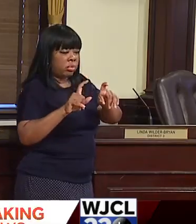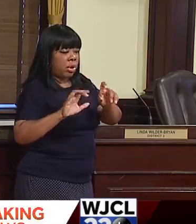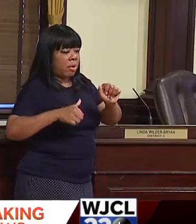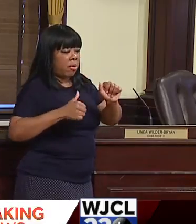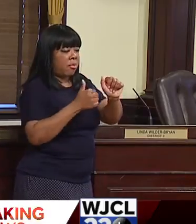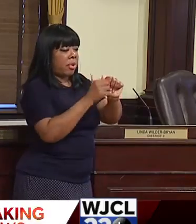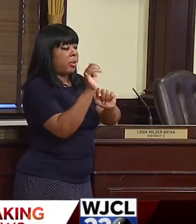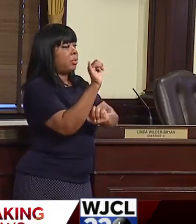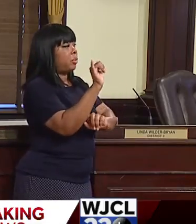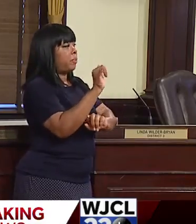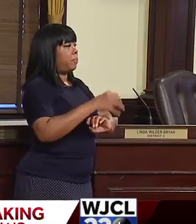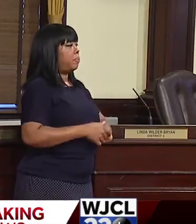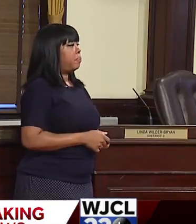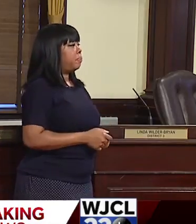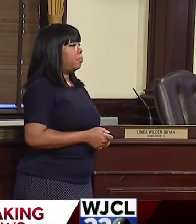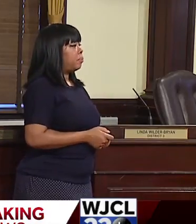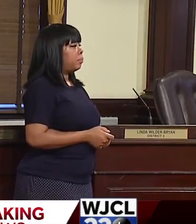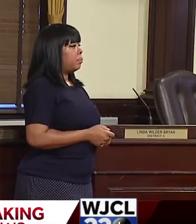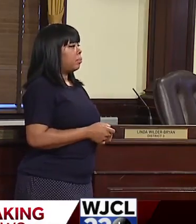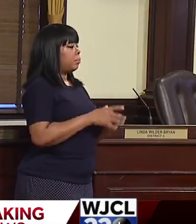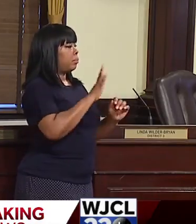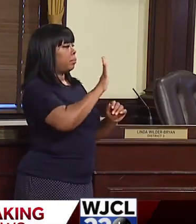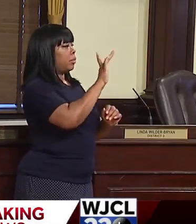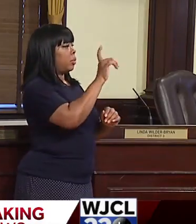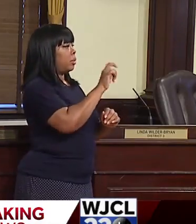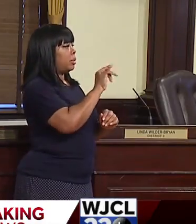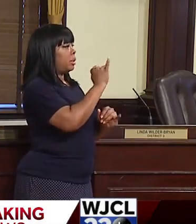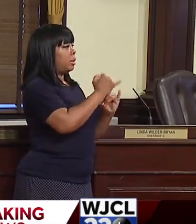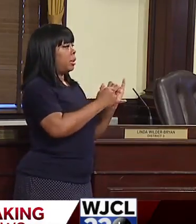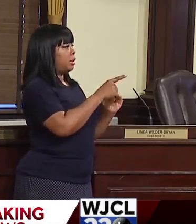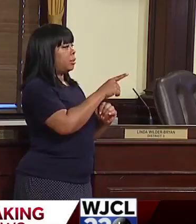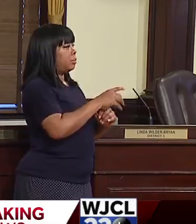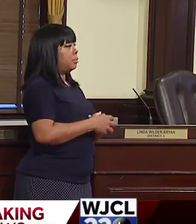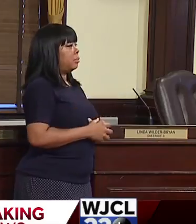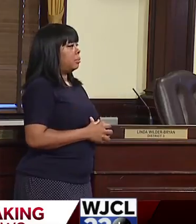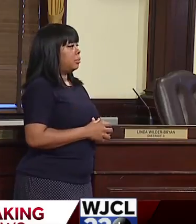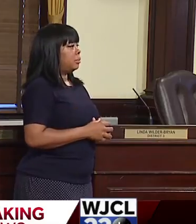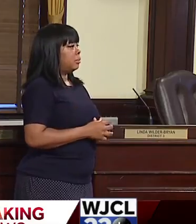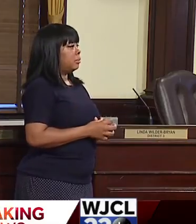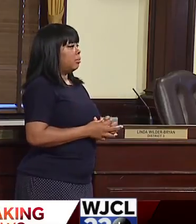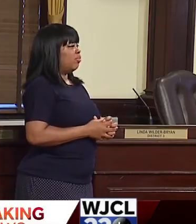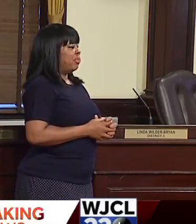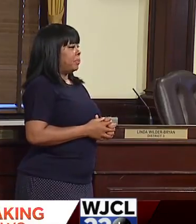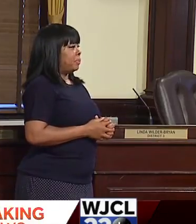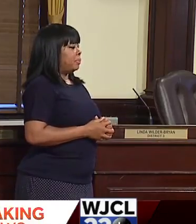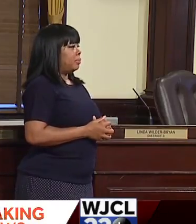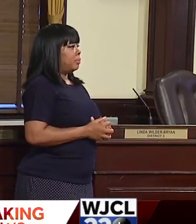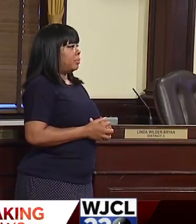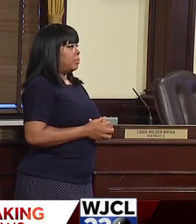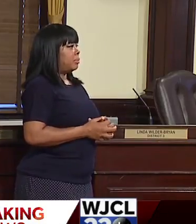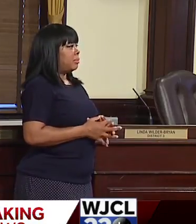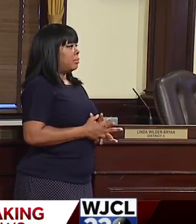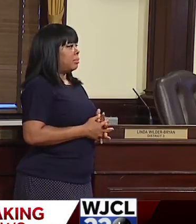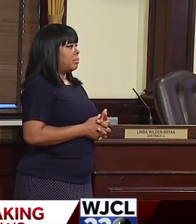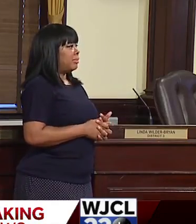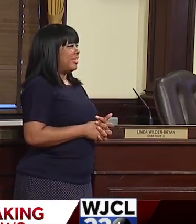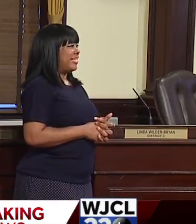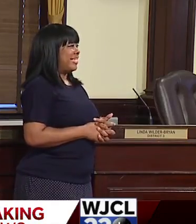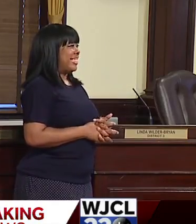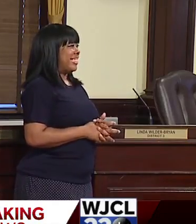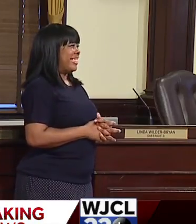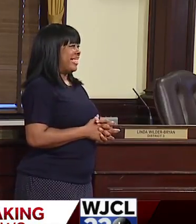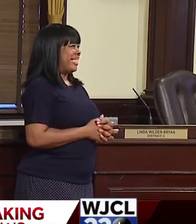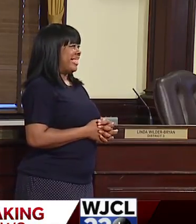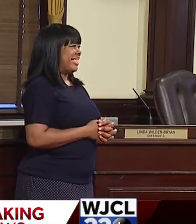Um, last question is not so you do it. Joanne on me.